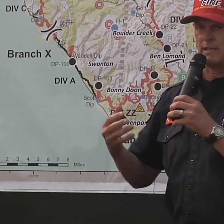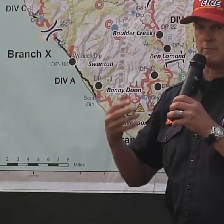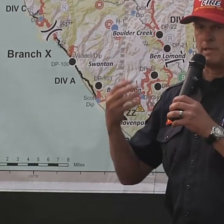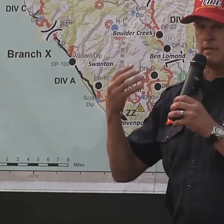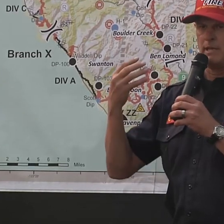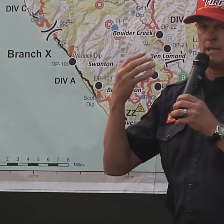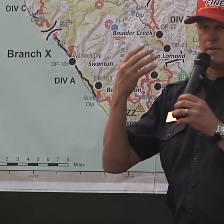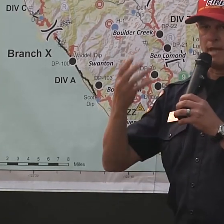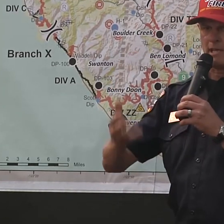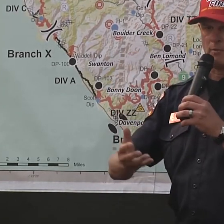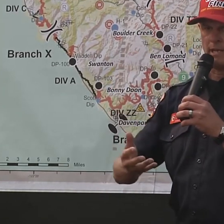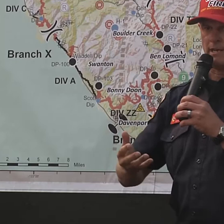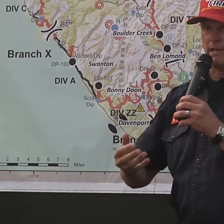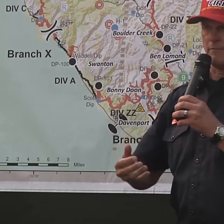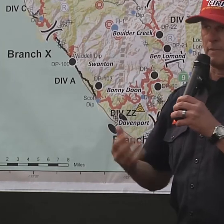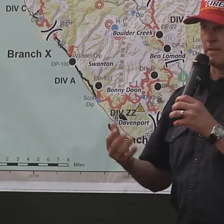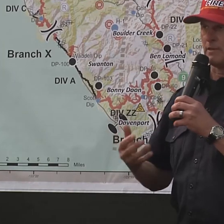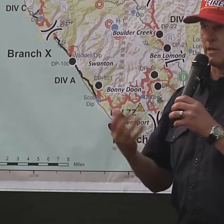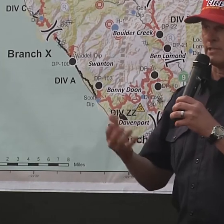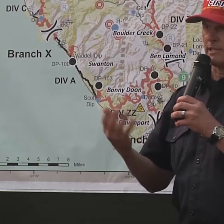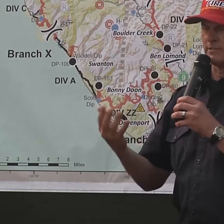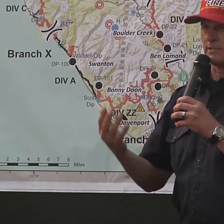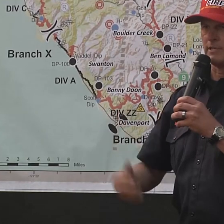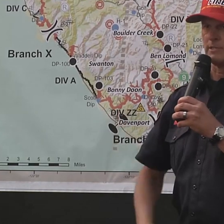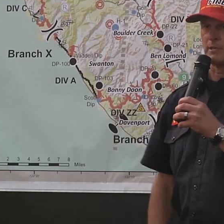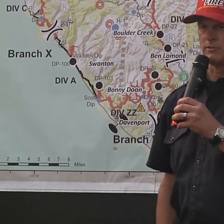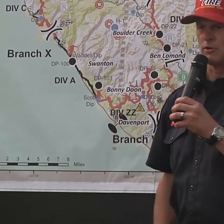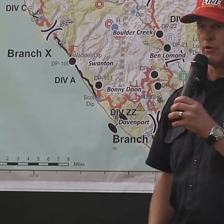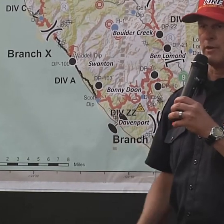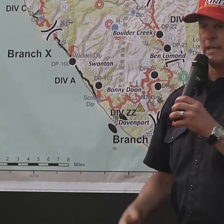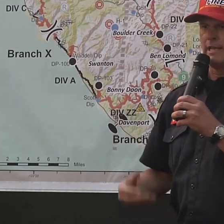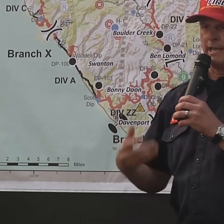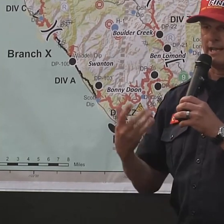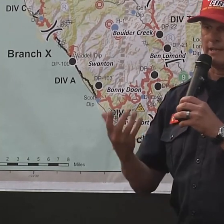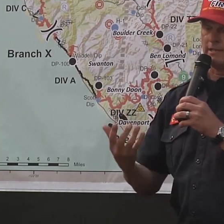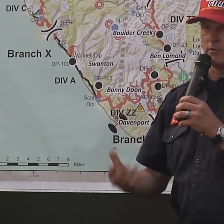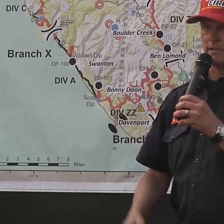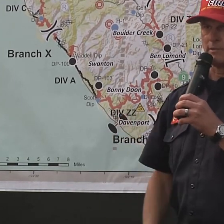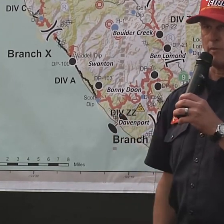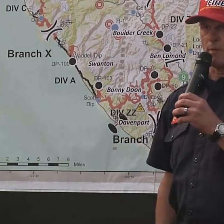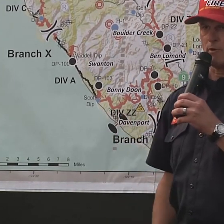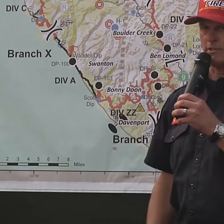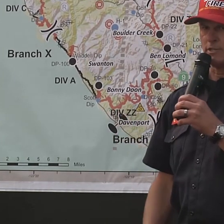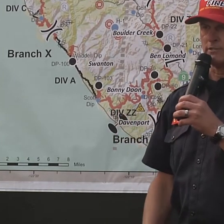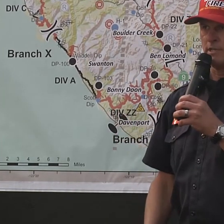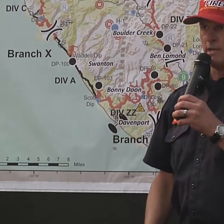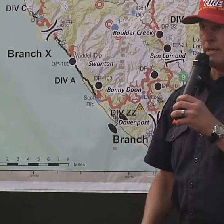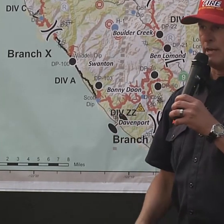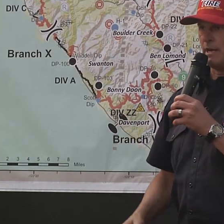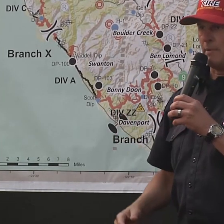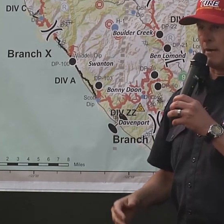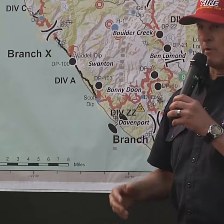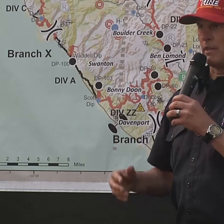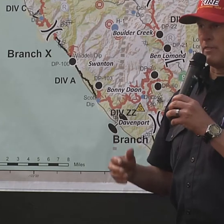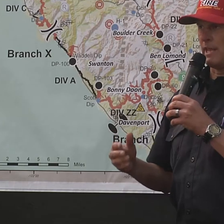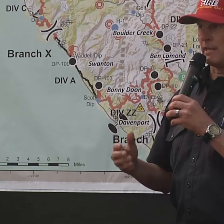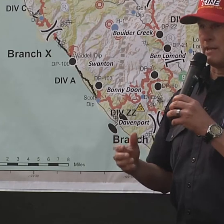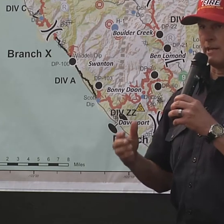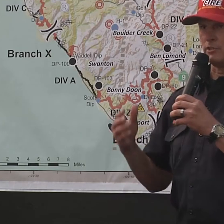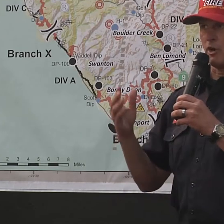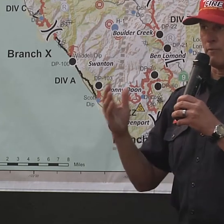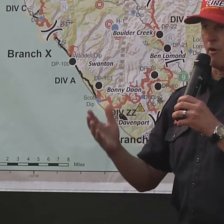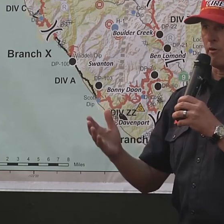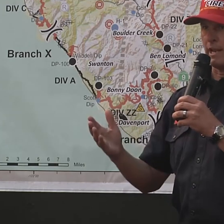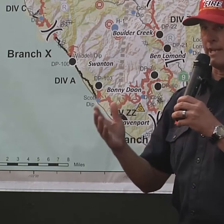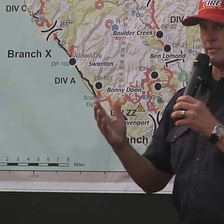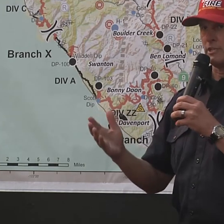folks that have been evacuated and have been causing us some concern and hindering some of our operations, I want to thank